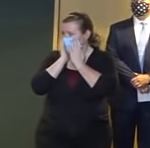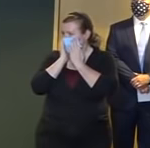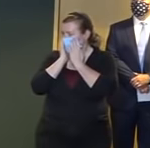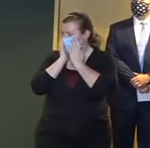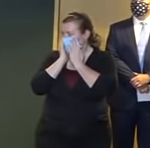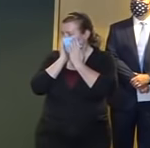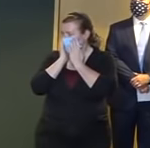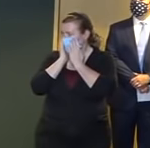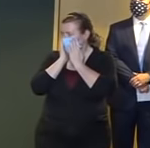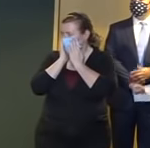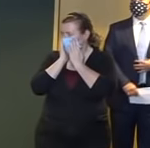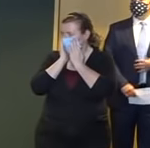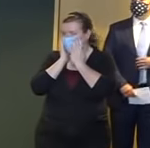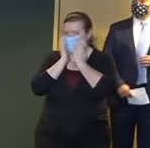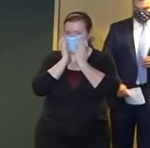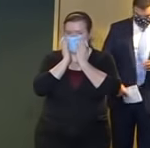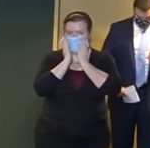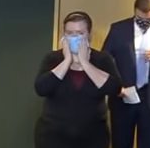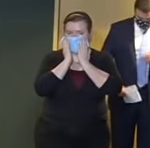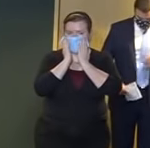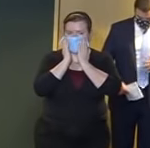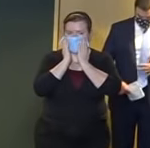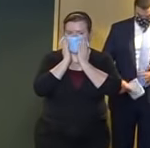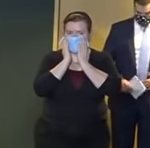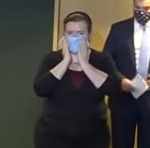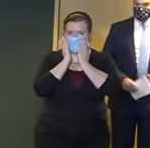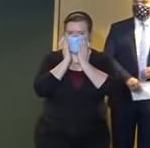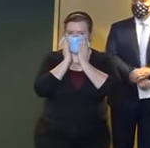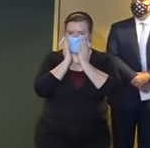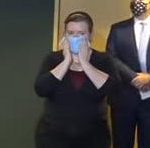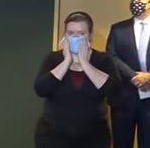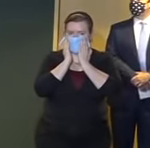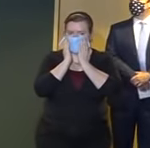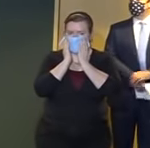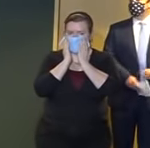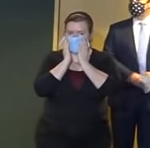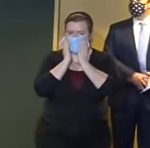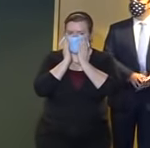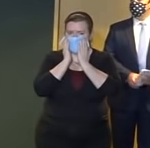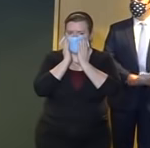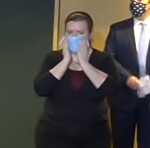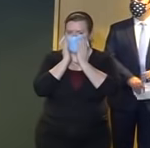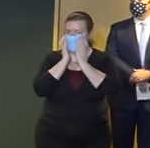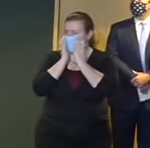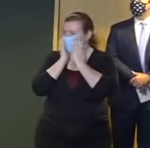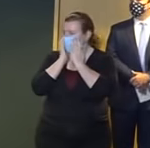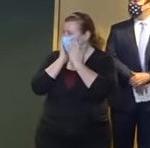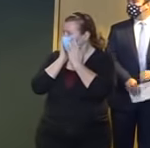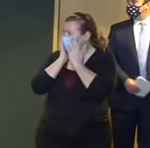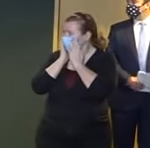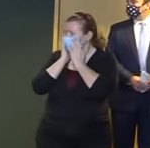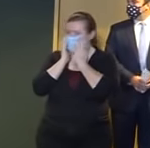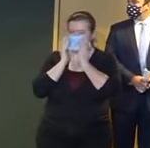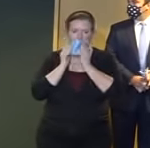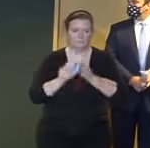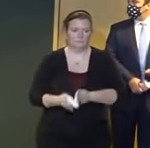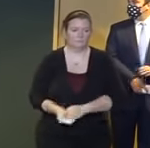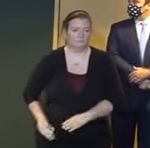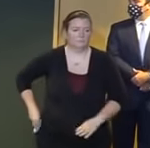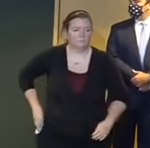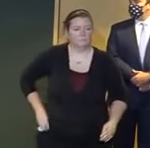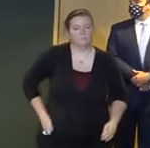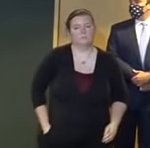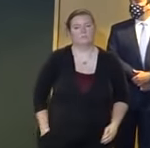good morning everyone and welcome